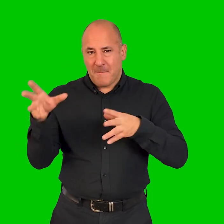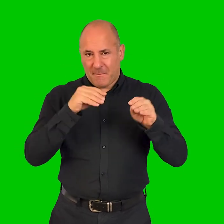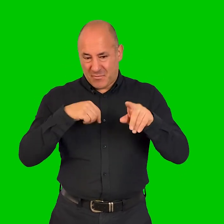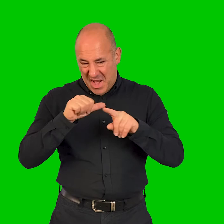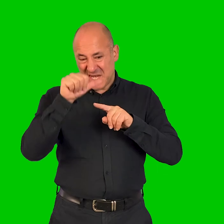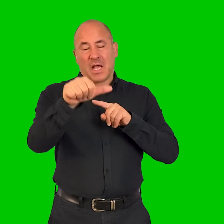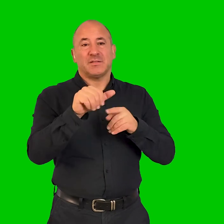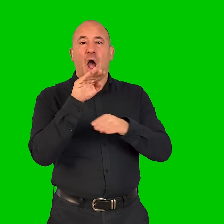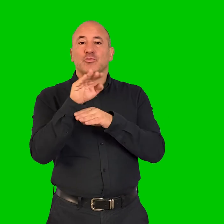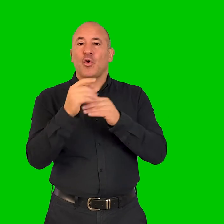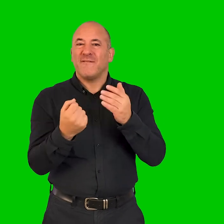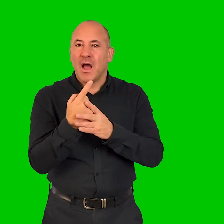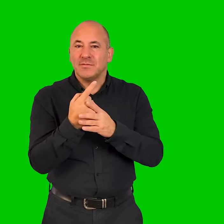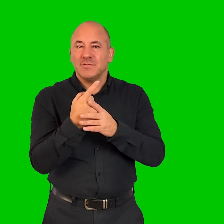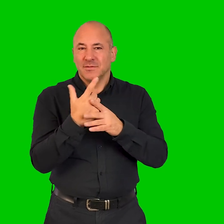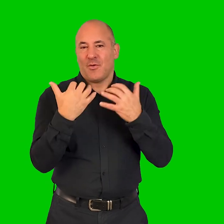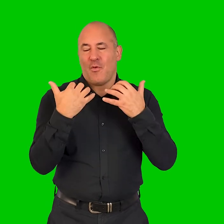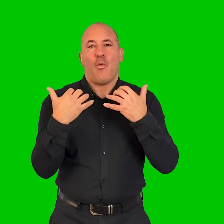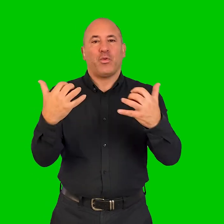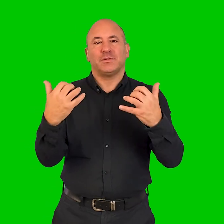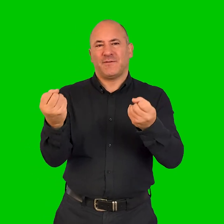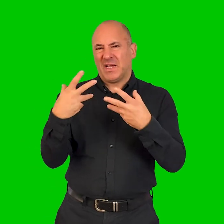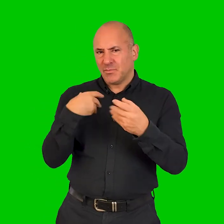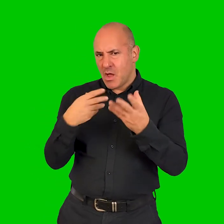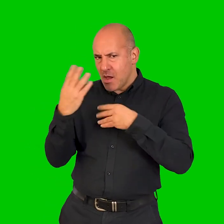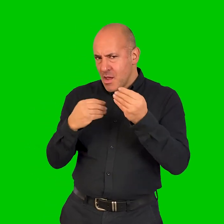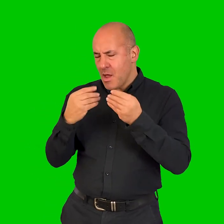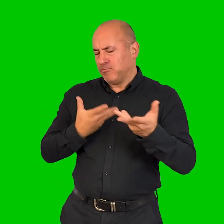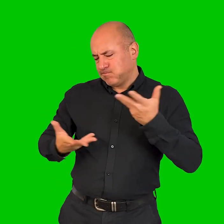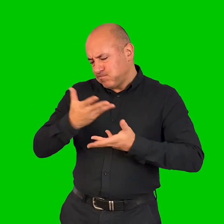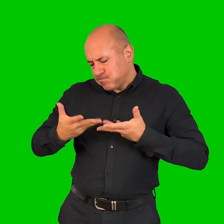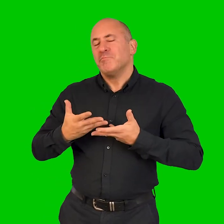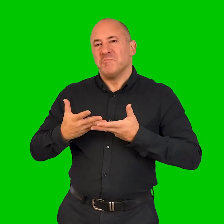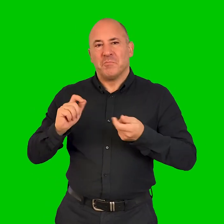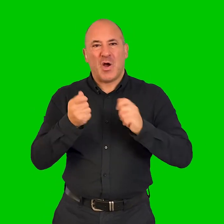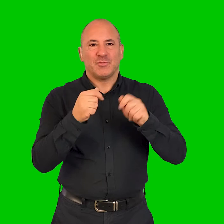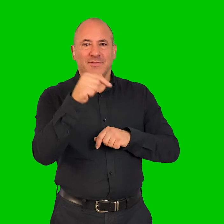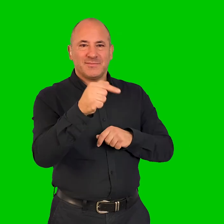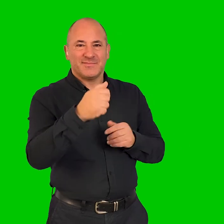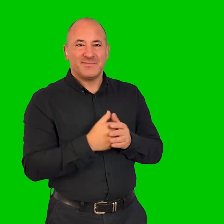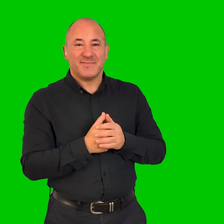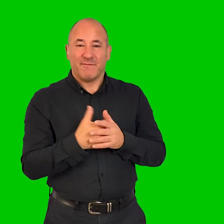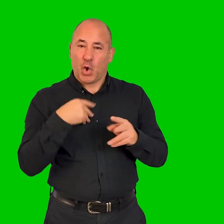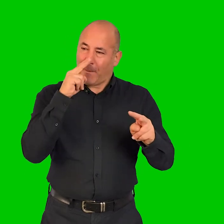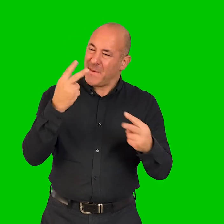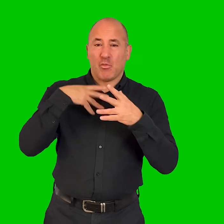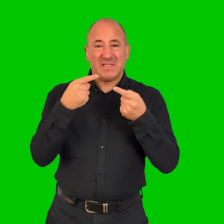this for our next outdoor events, listening to audience feedback and debriefing internally. I think if we could do it differently again,